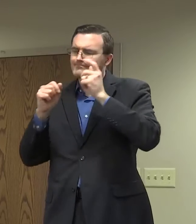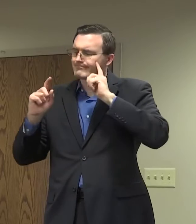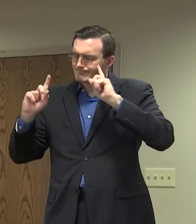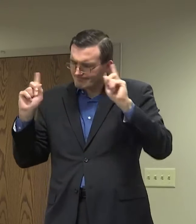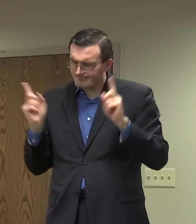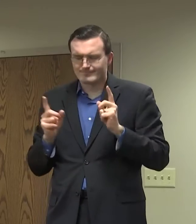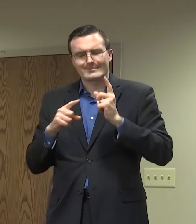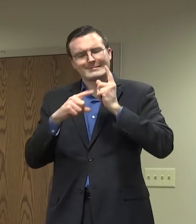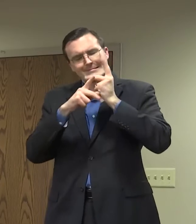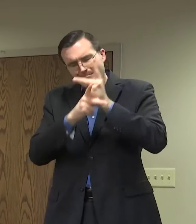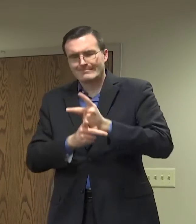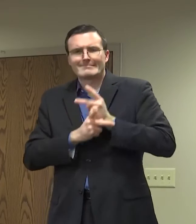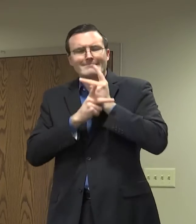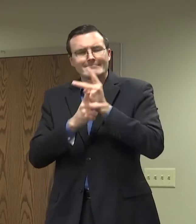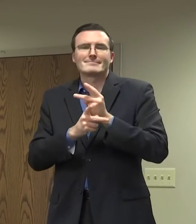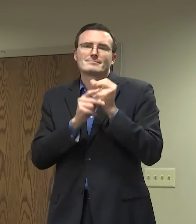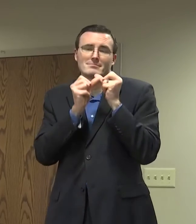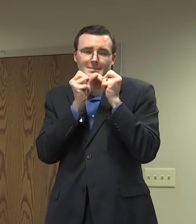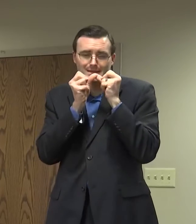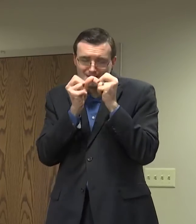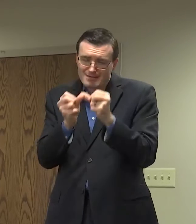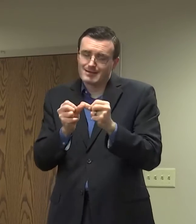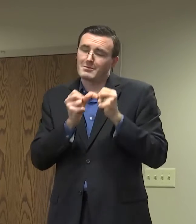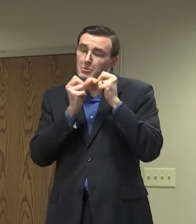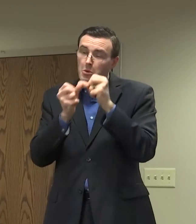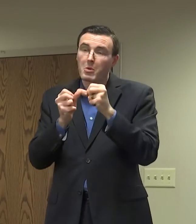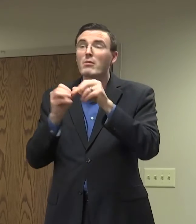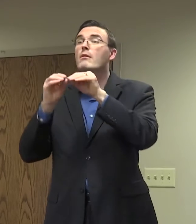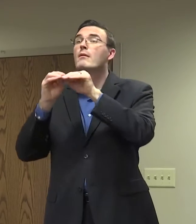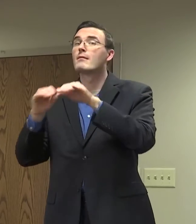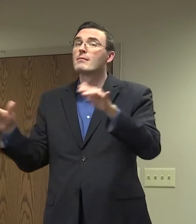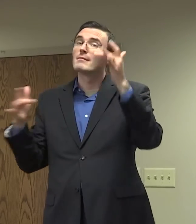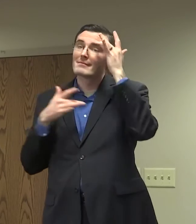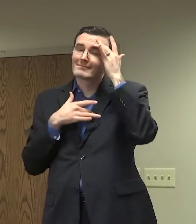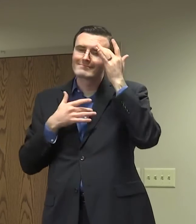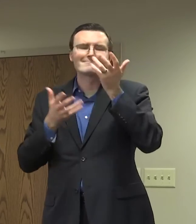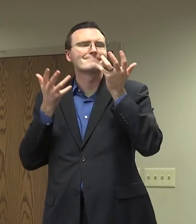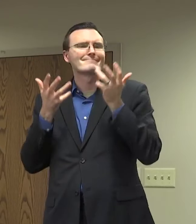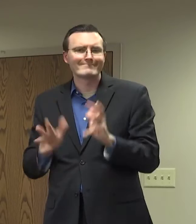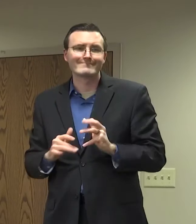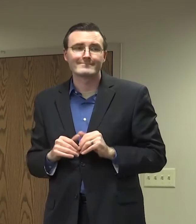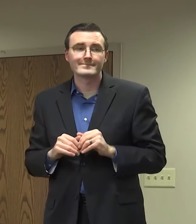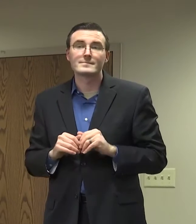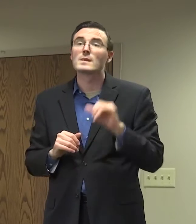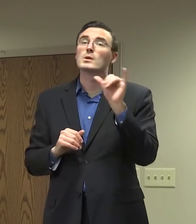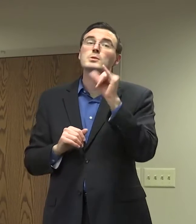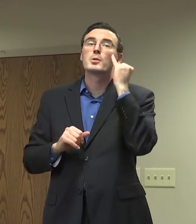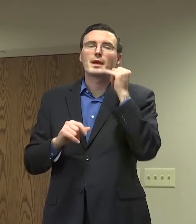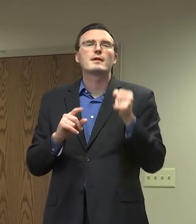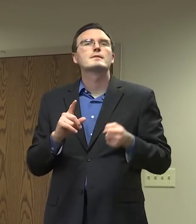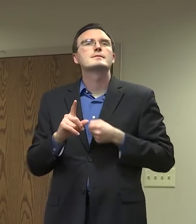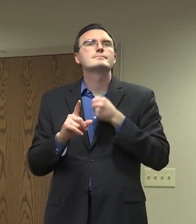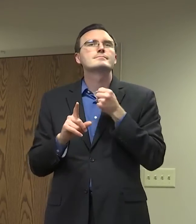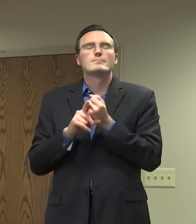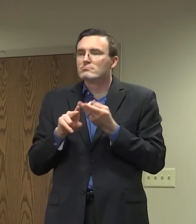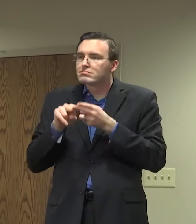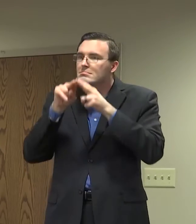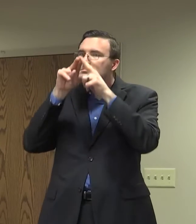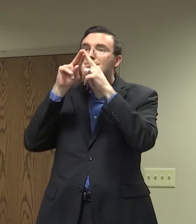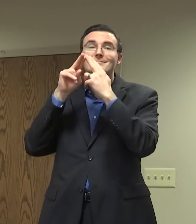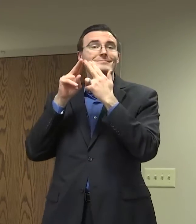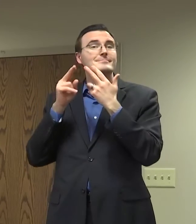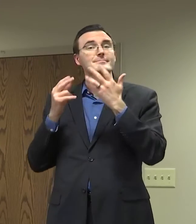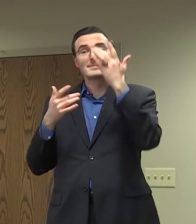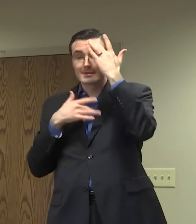transmission in the community. And we must be ready to address any increase in cases, increase in positivity